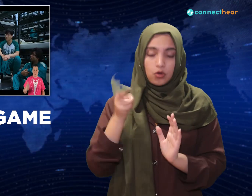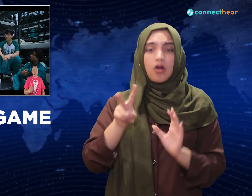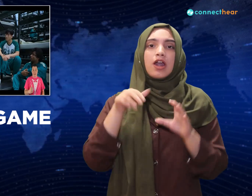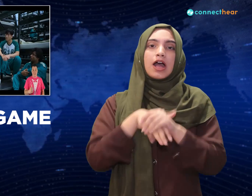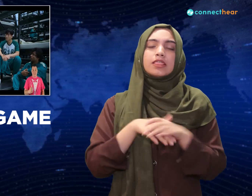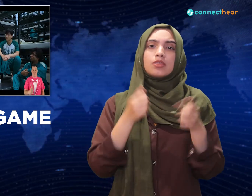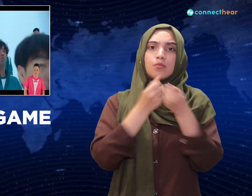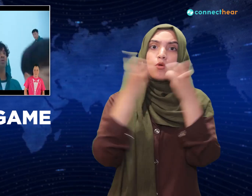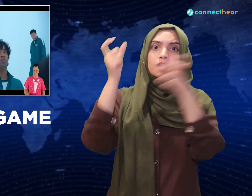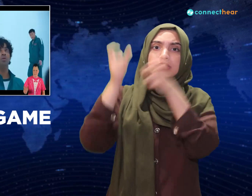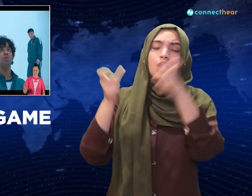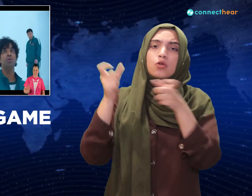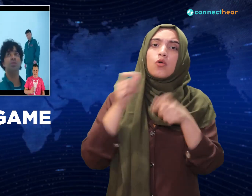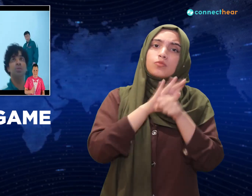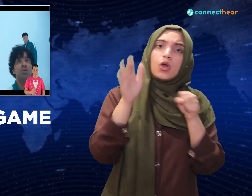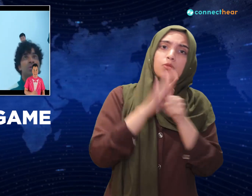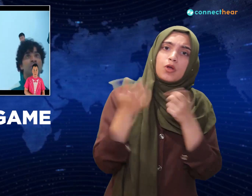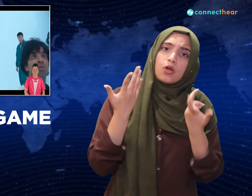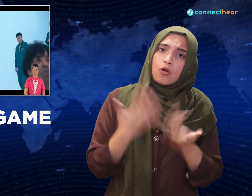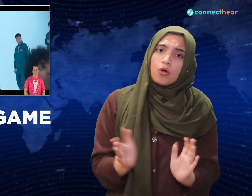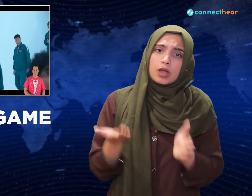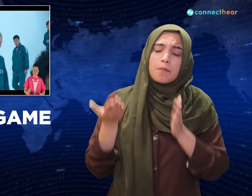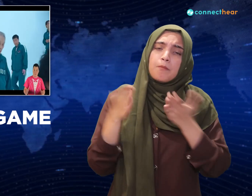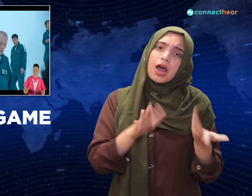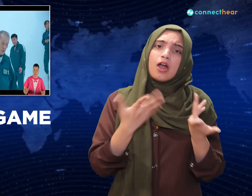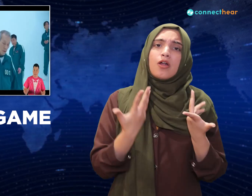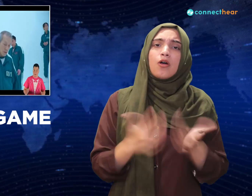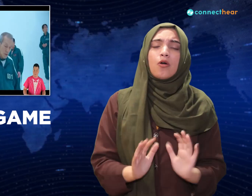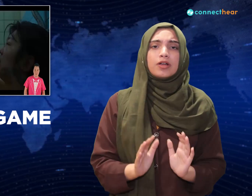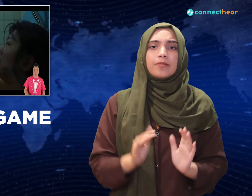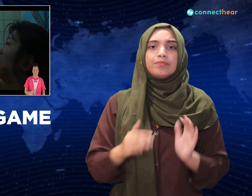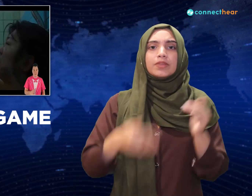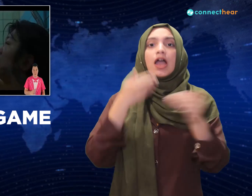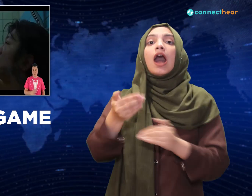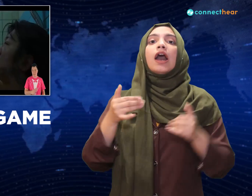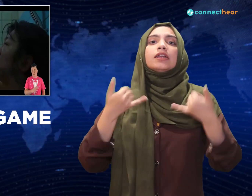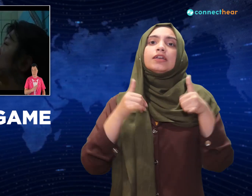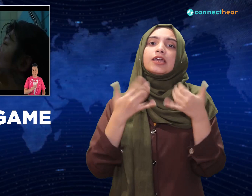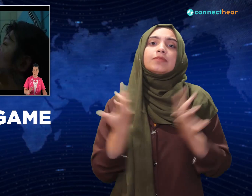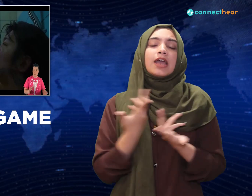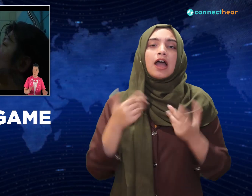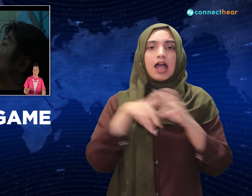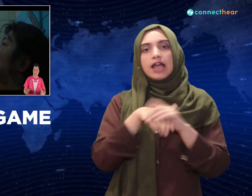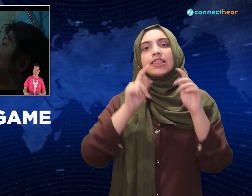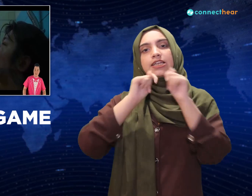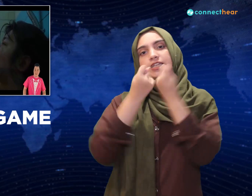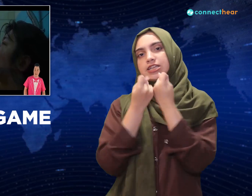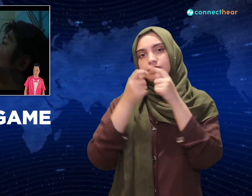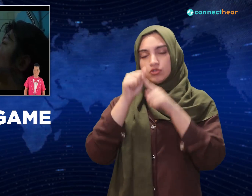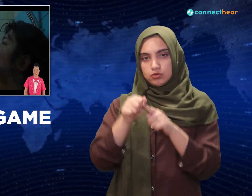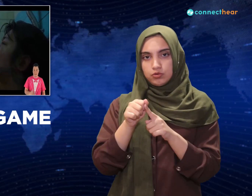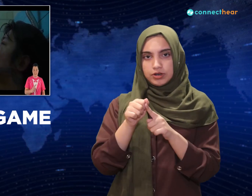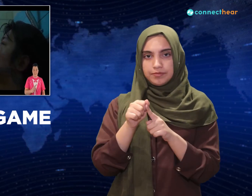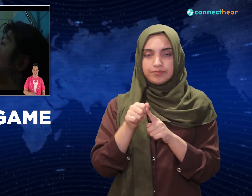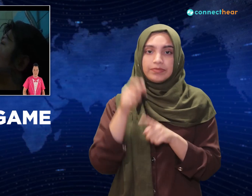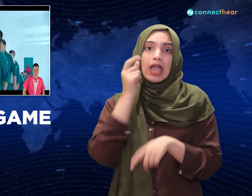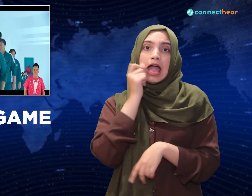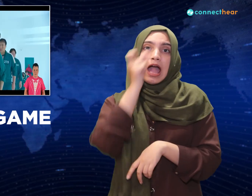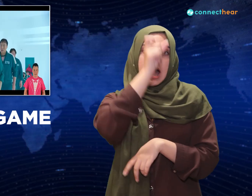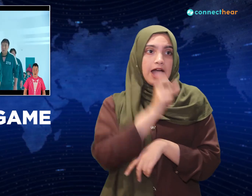alliance. Indeed, the next game is a team game. Crazy Girl just had sex with Gangster Guy to get on his team, but now